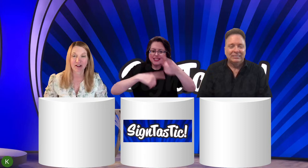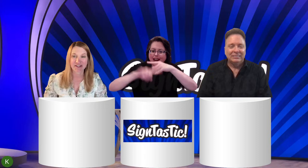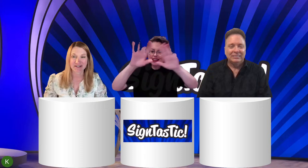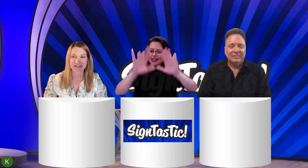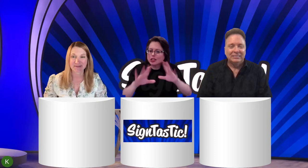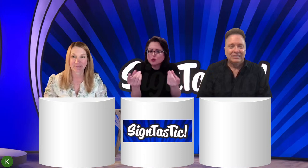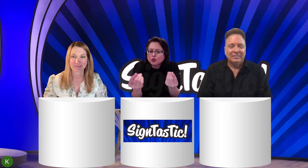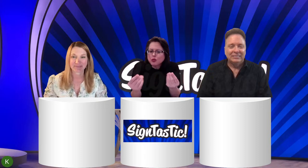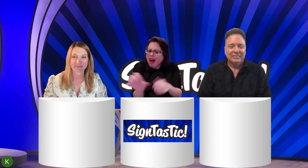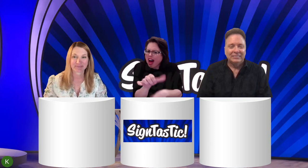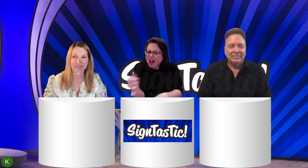projects?